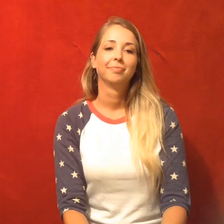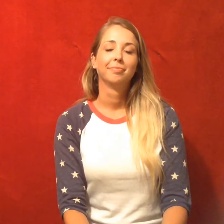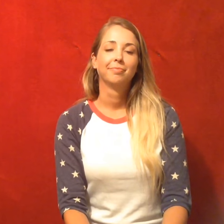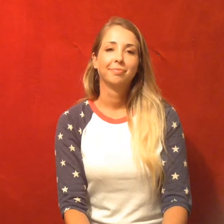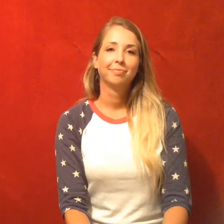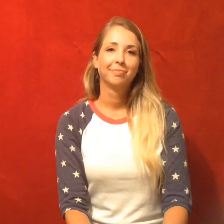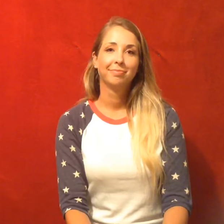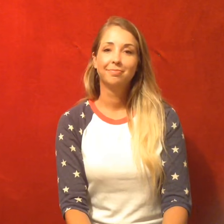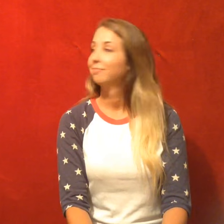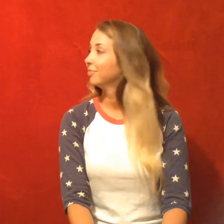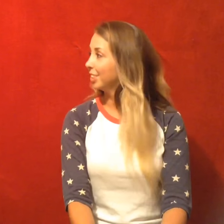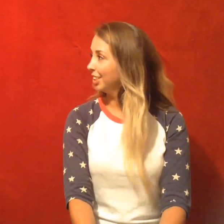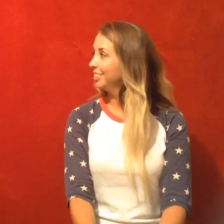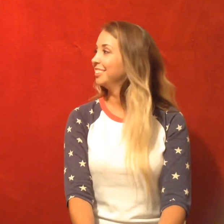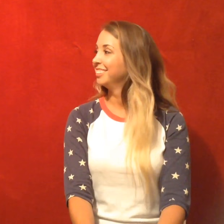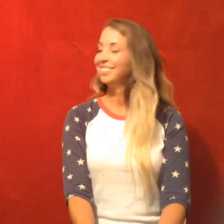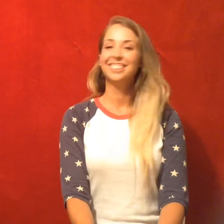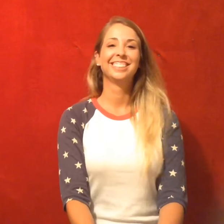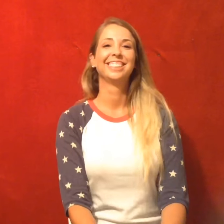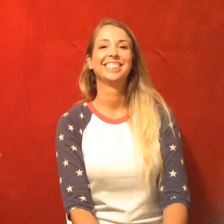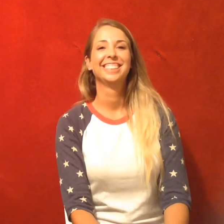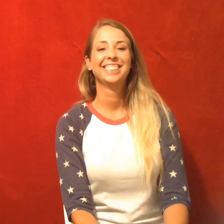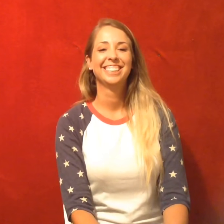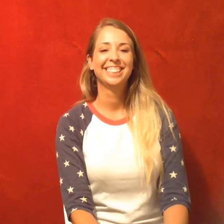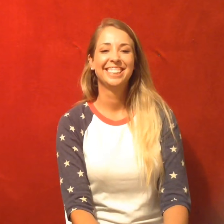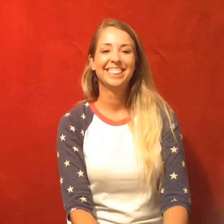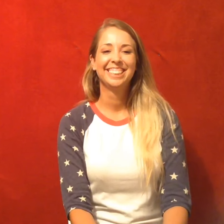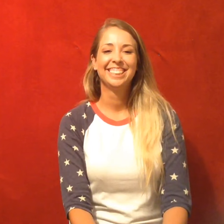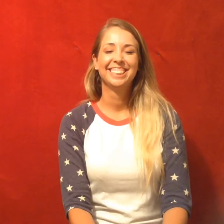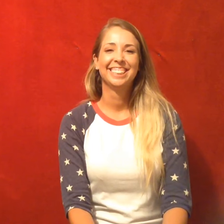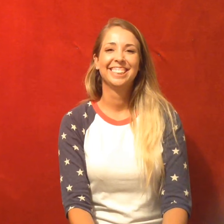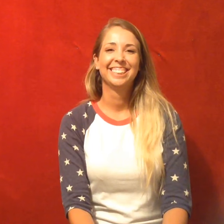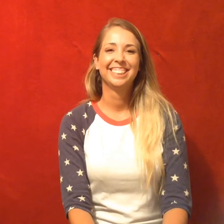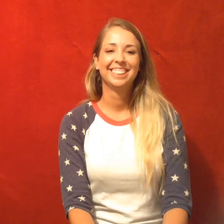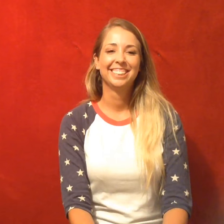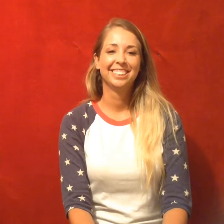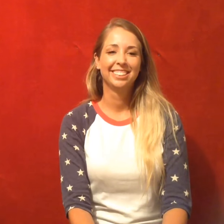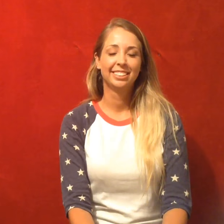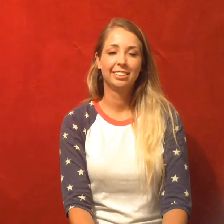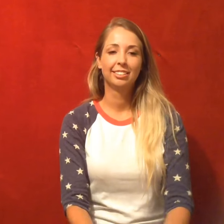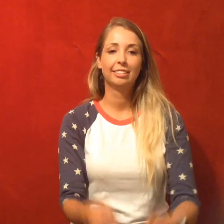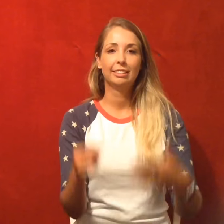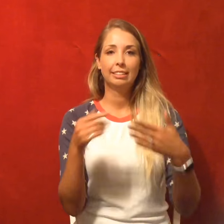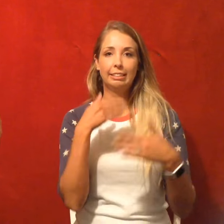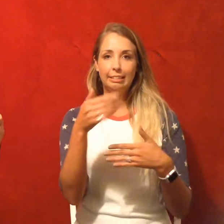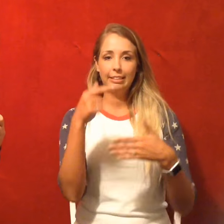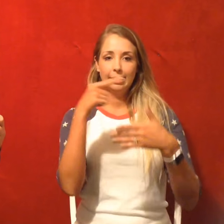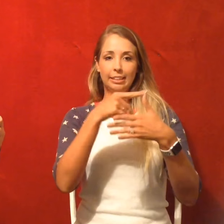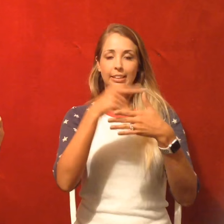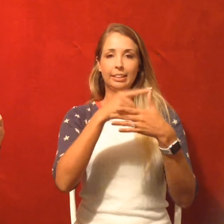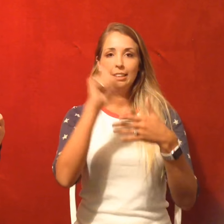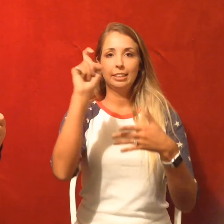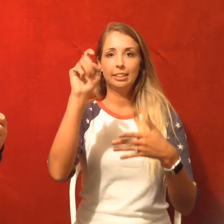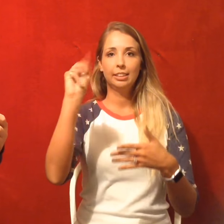Are we doing good? Good. She's doing good. Okay. This next one is X-Men number